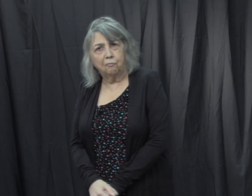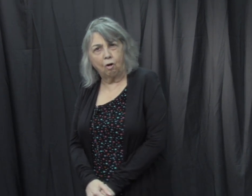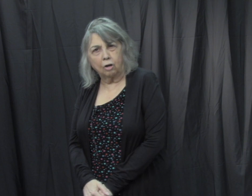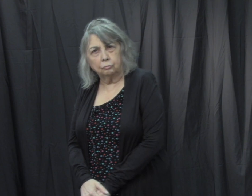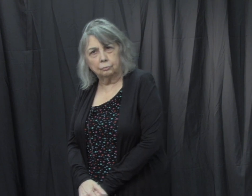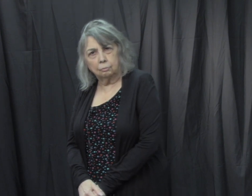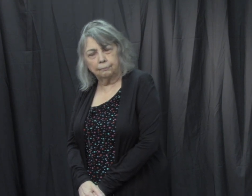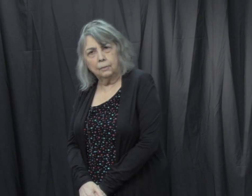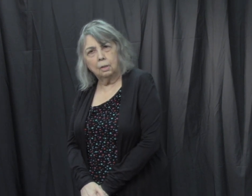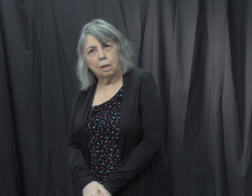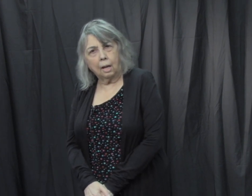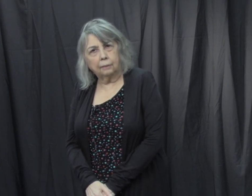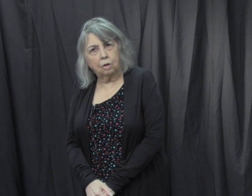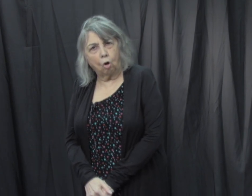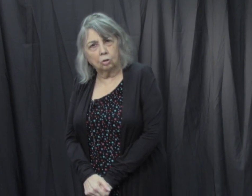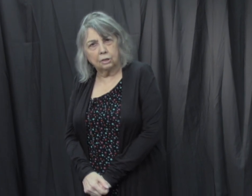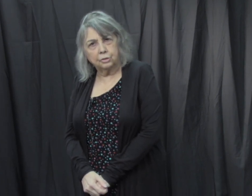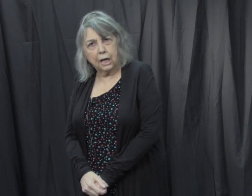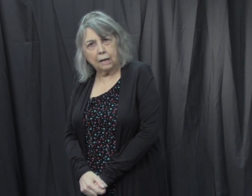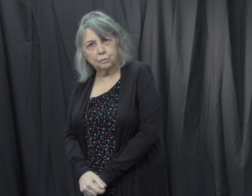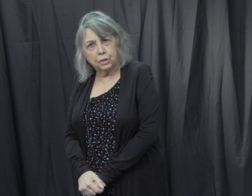Art and call a taxi.